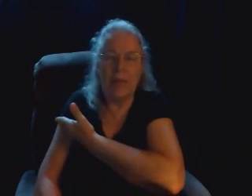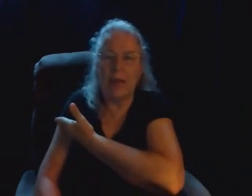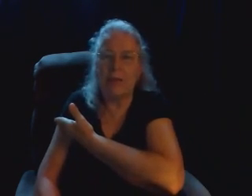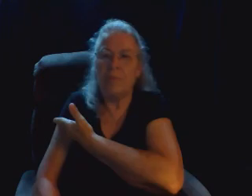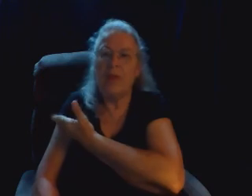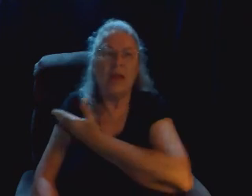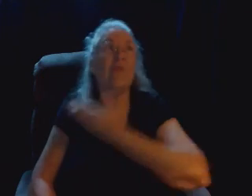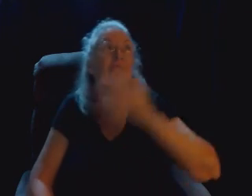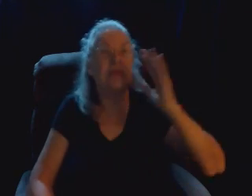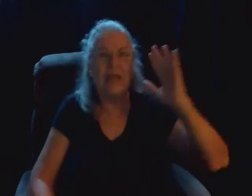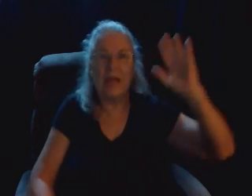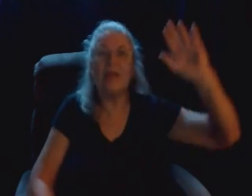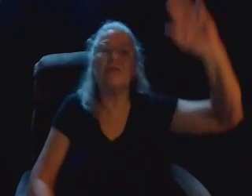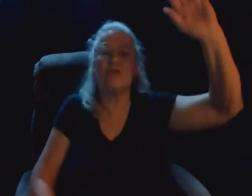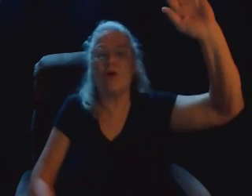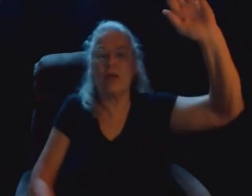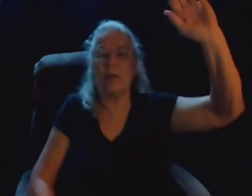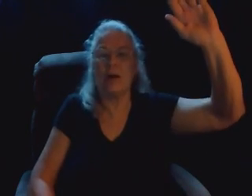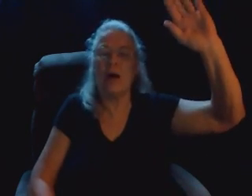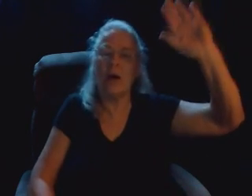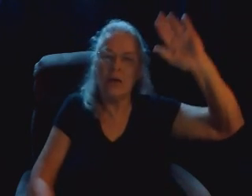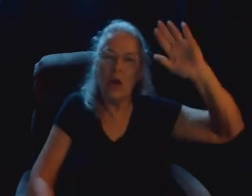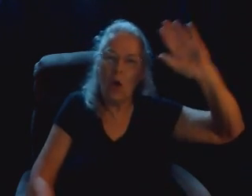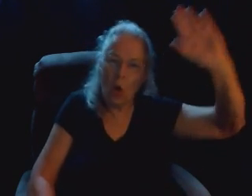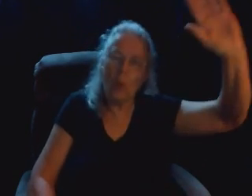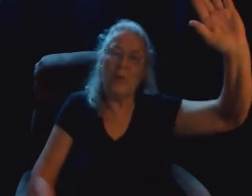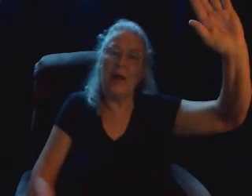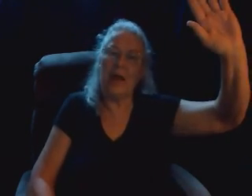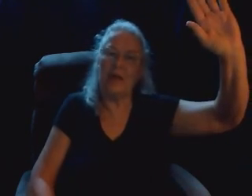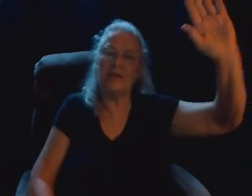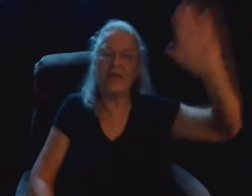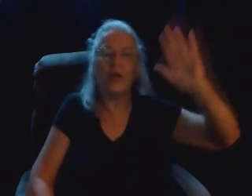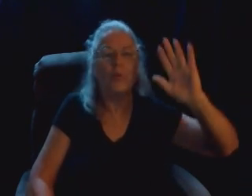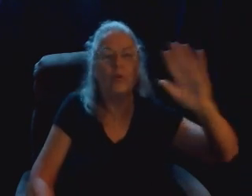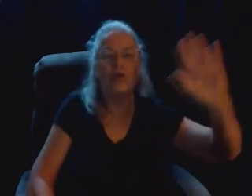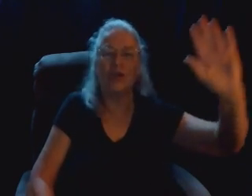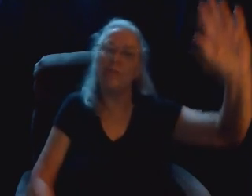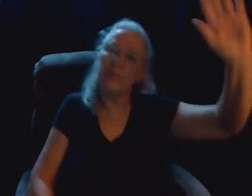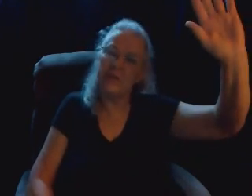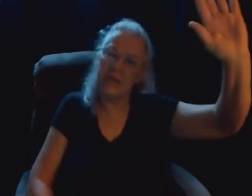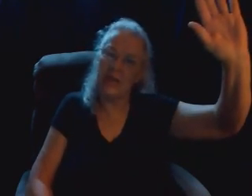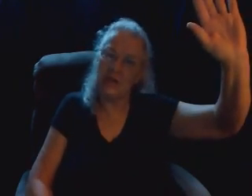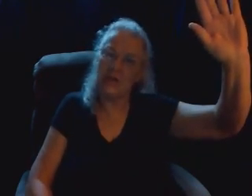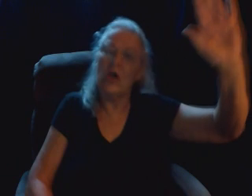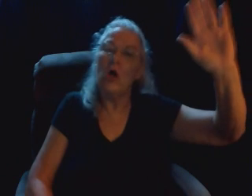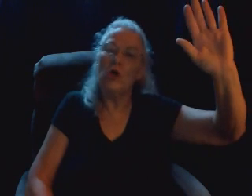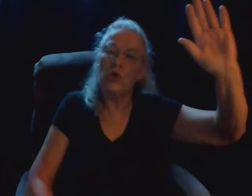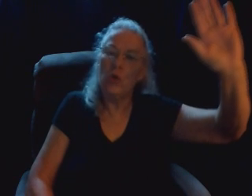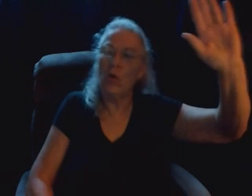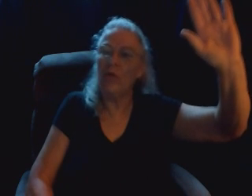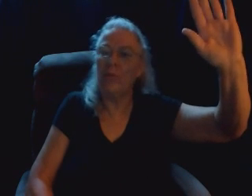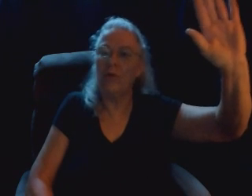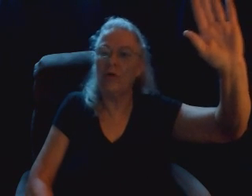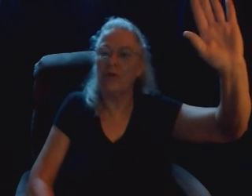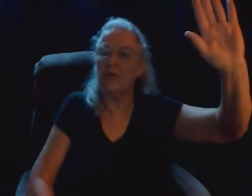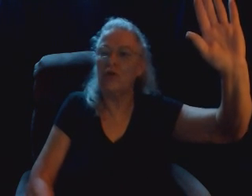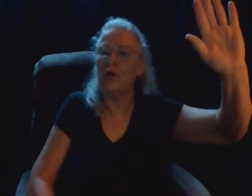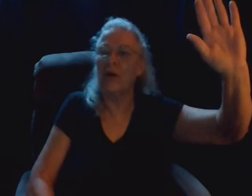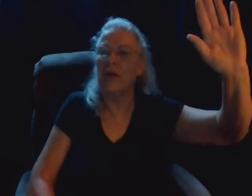me. If it's his, talking about God, open hand. It's like you're pushing possessions toward the person that you're talking